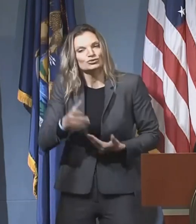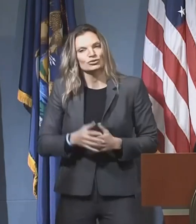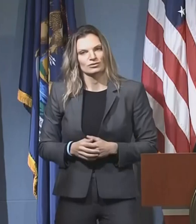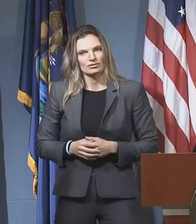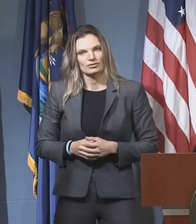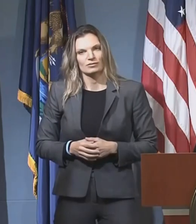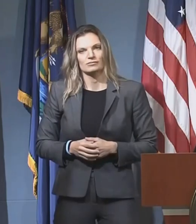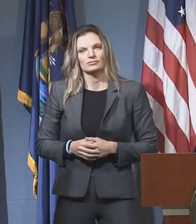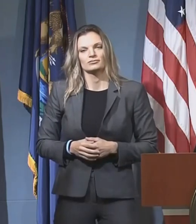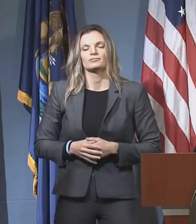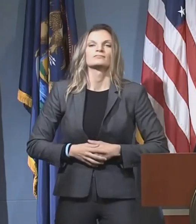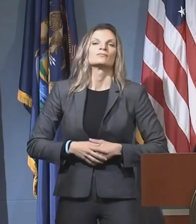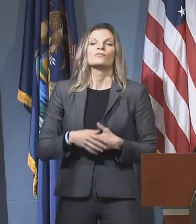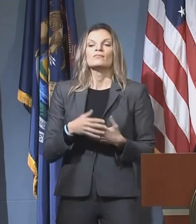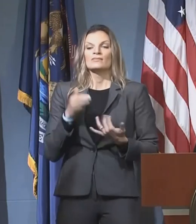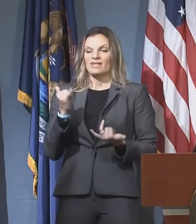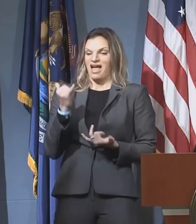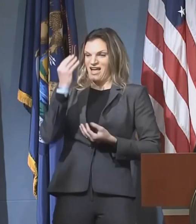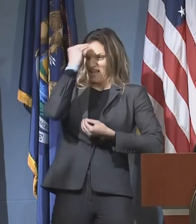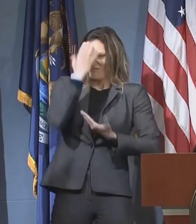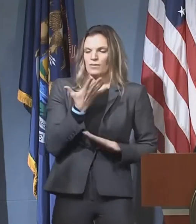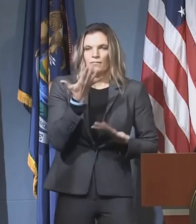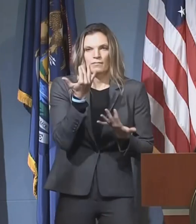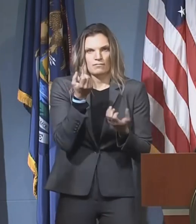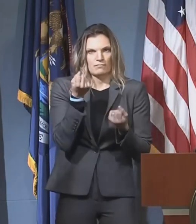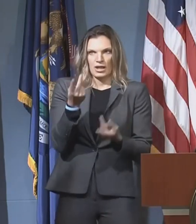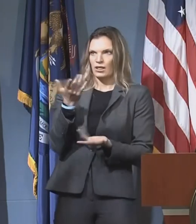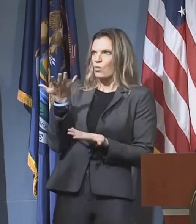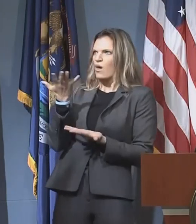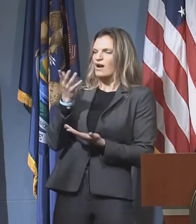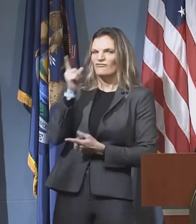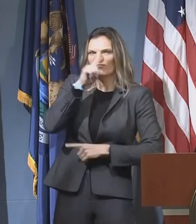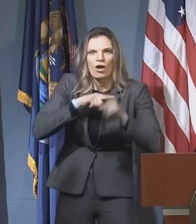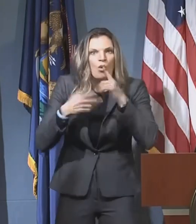right now is the misinformation that's coming out of the head of state.